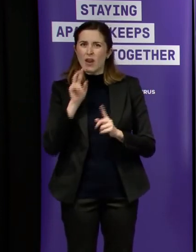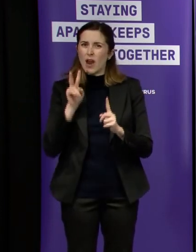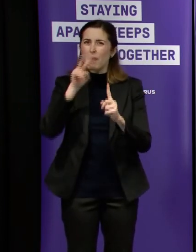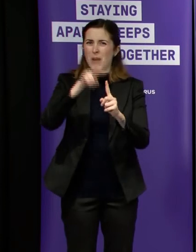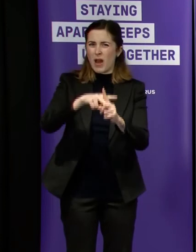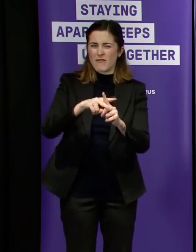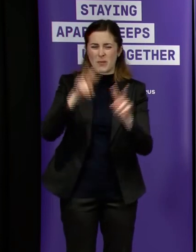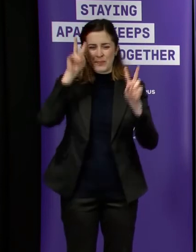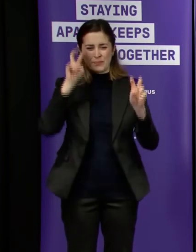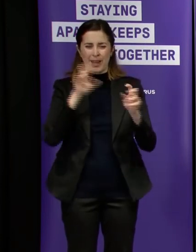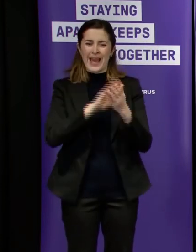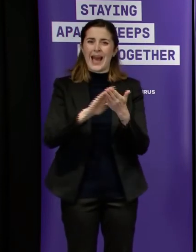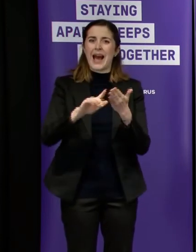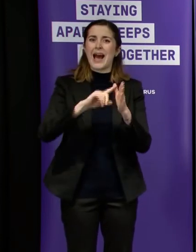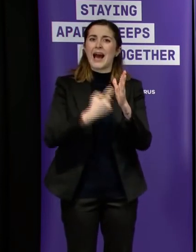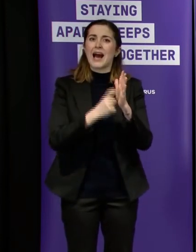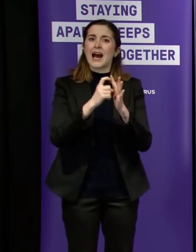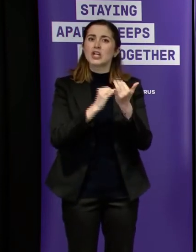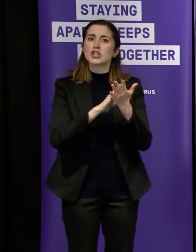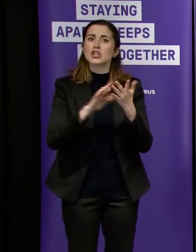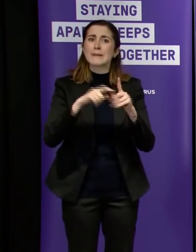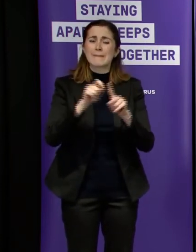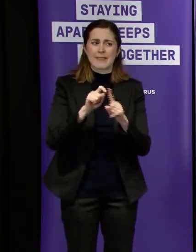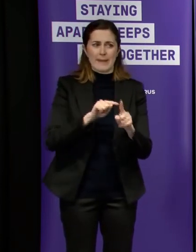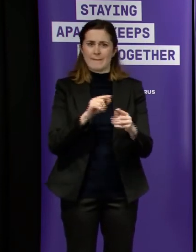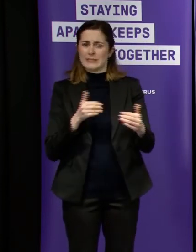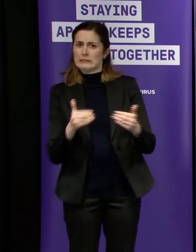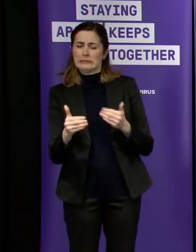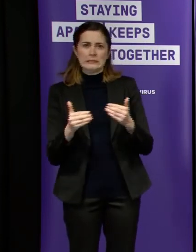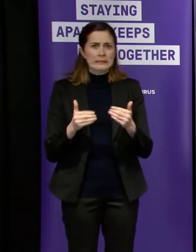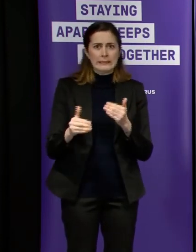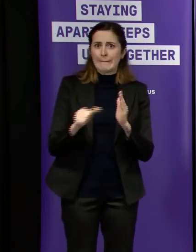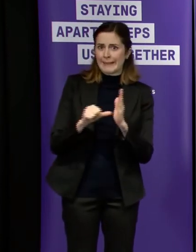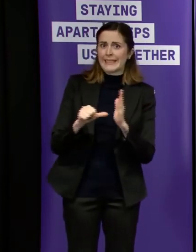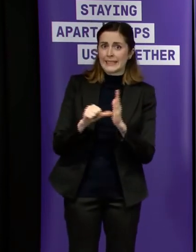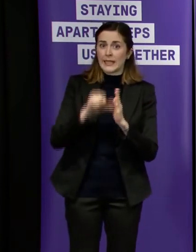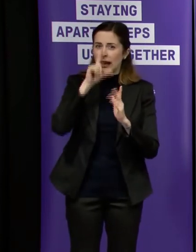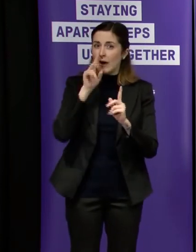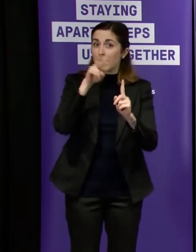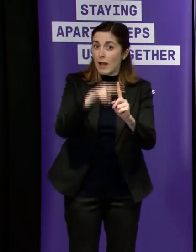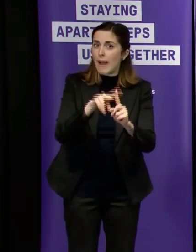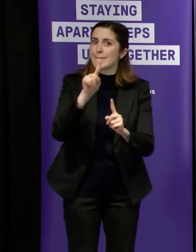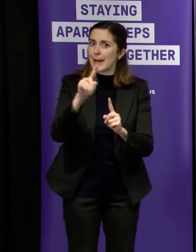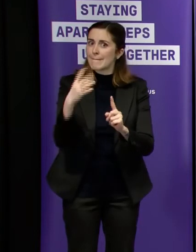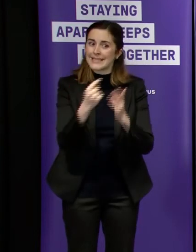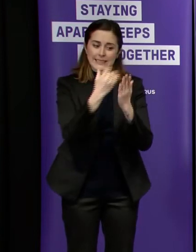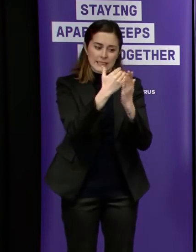which will provide them something like three thousand dollars per tenancy but once again they'll need to qualify